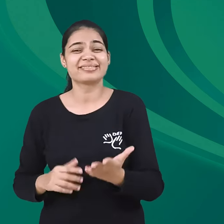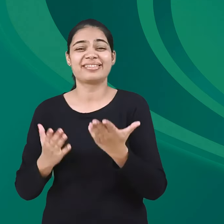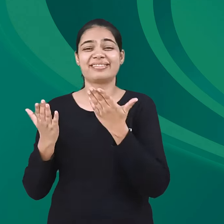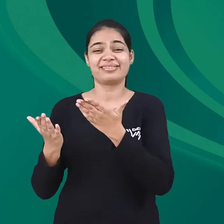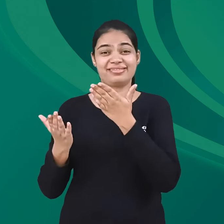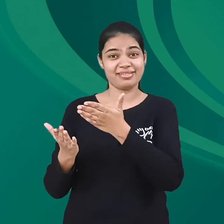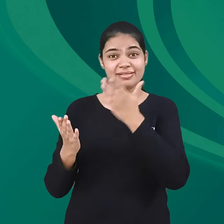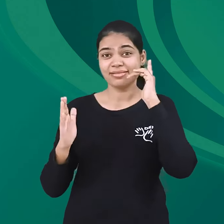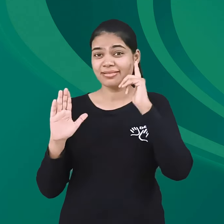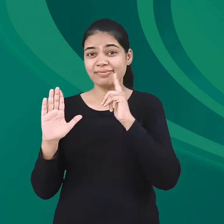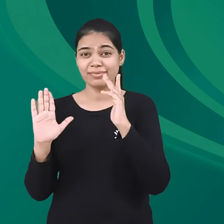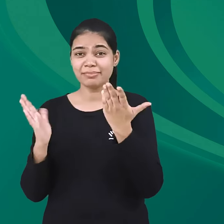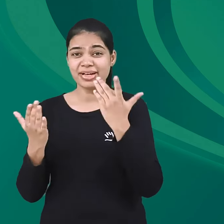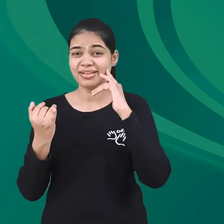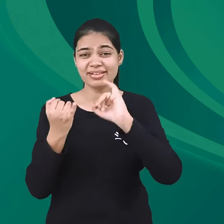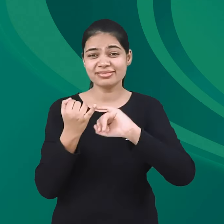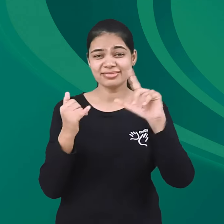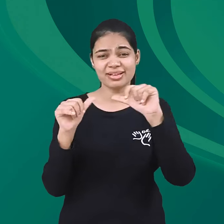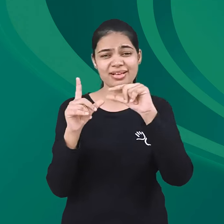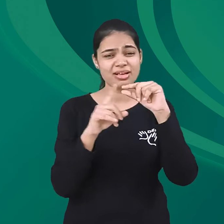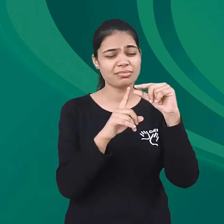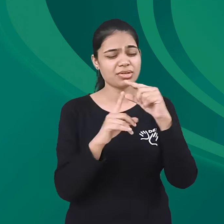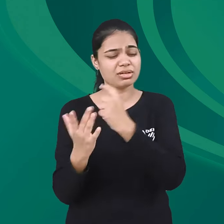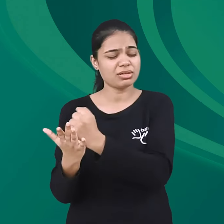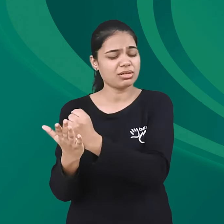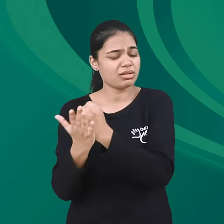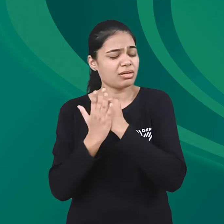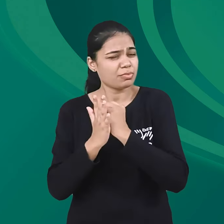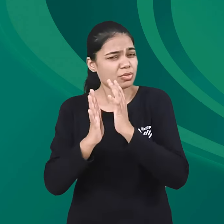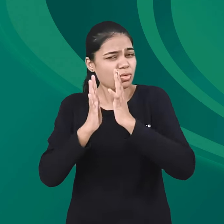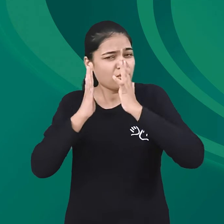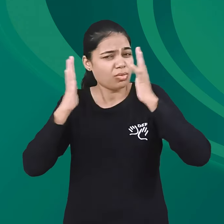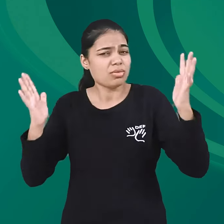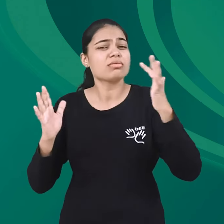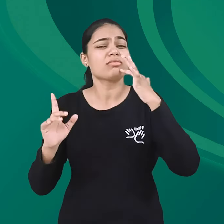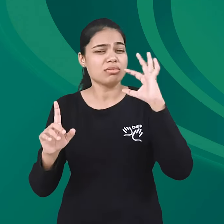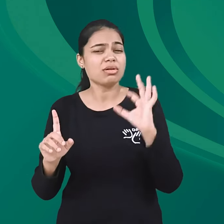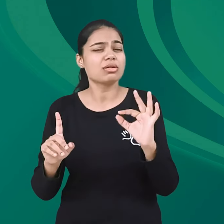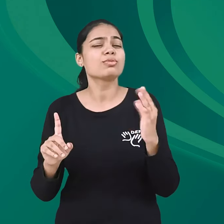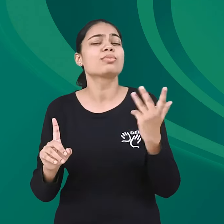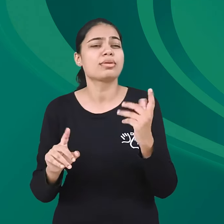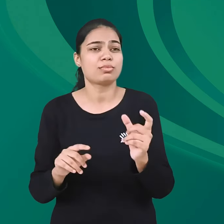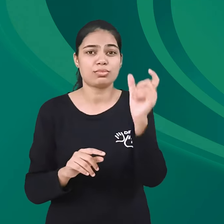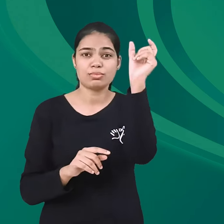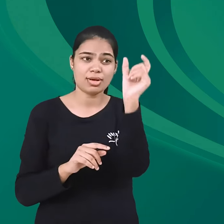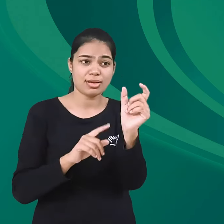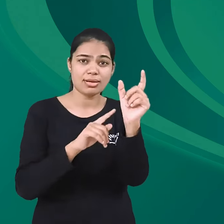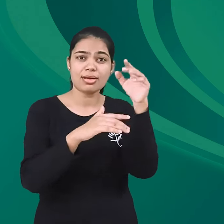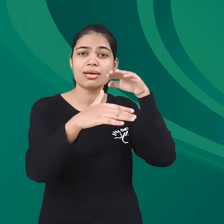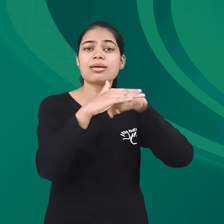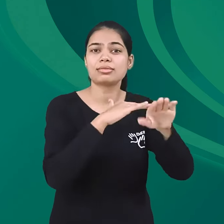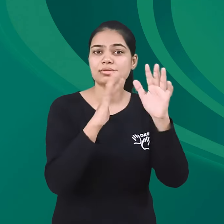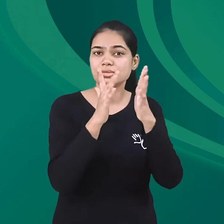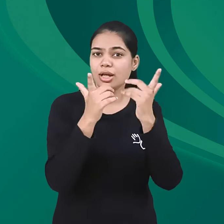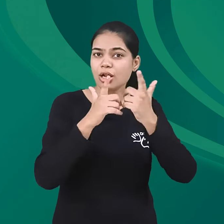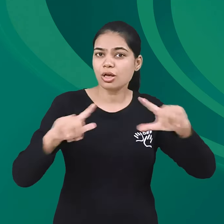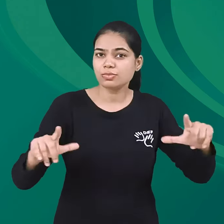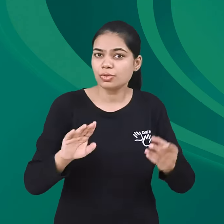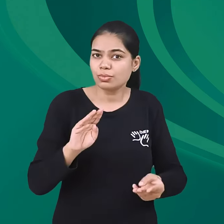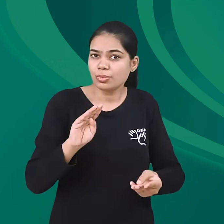easy way. This application has really helped me a lot to understand the language and